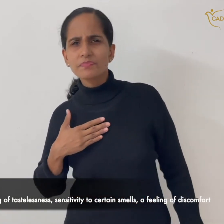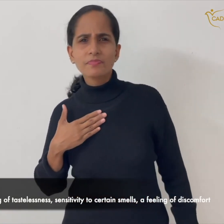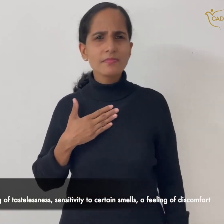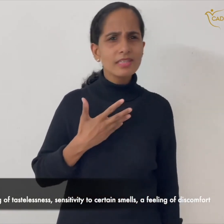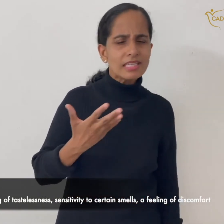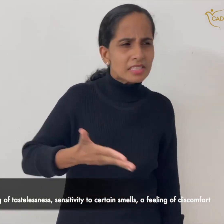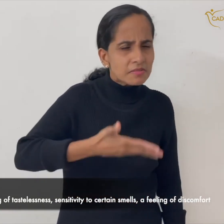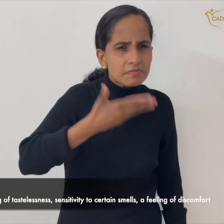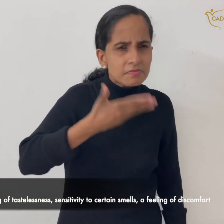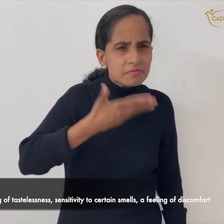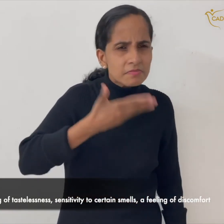thermometer You